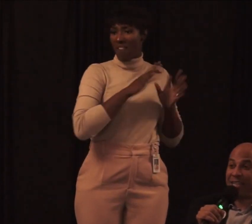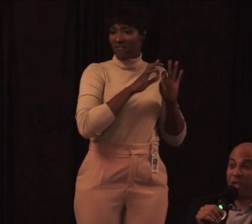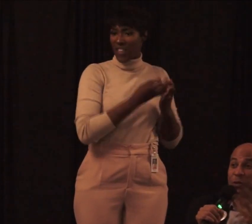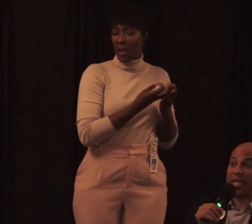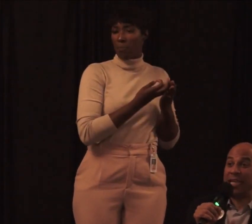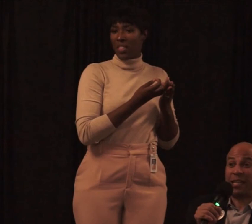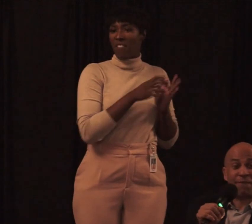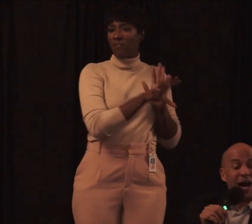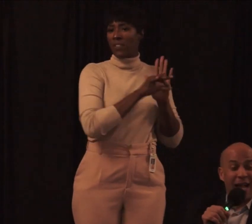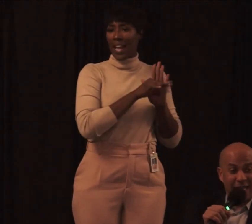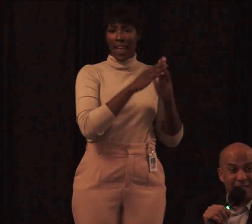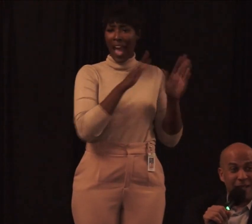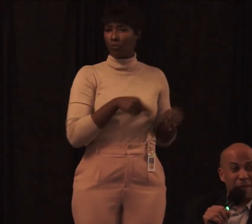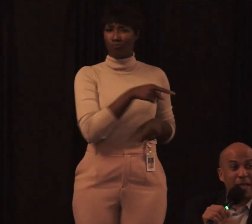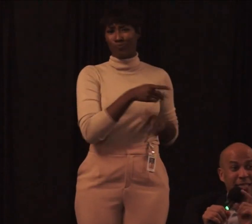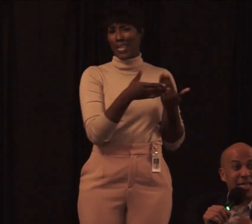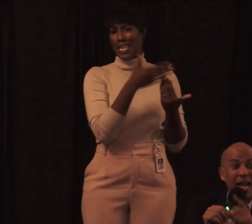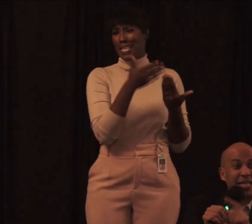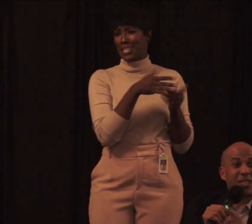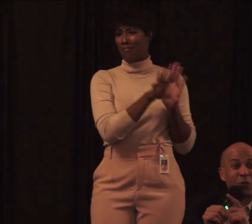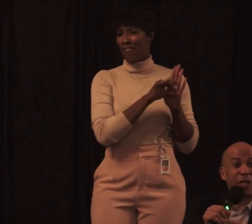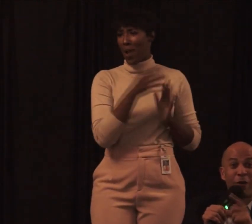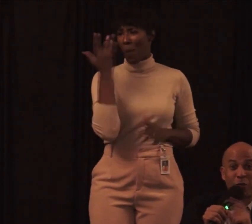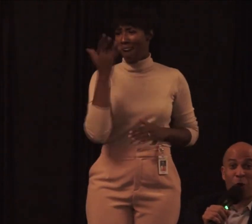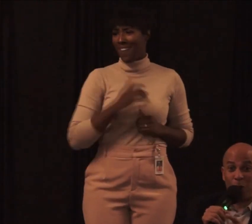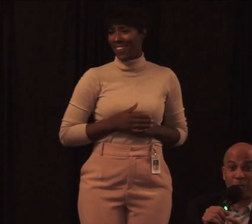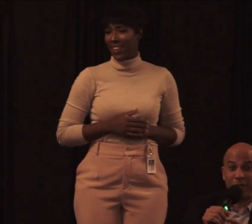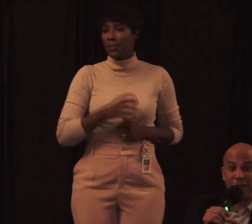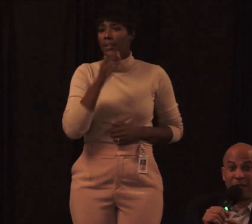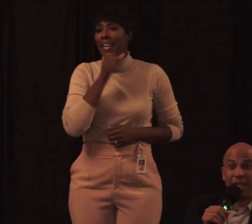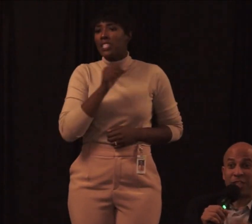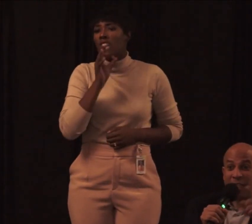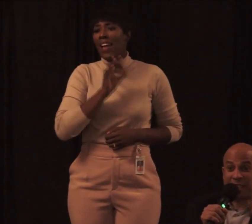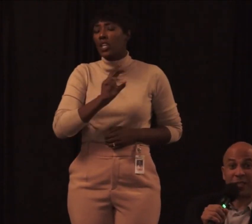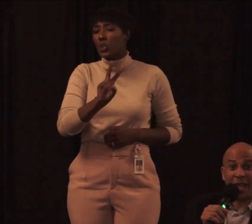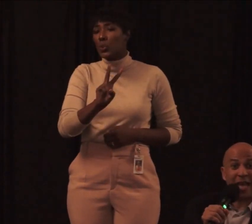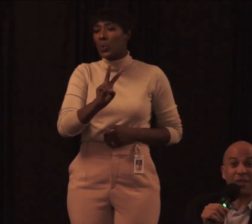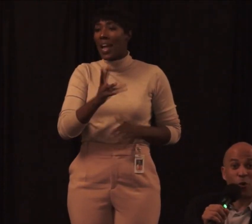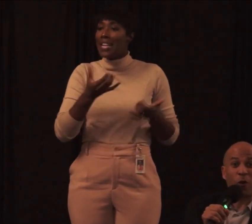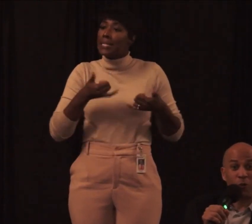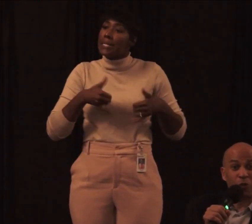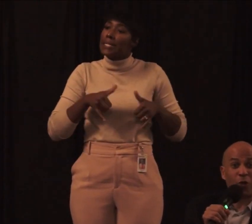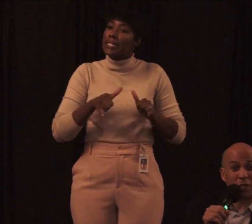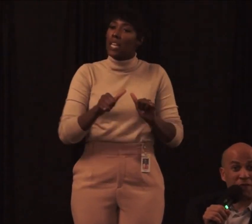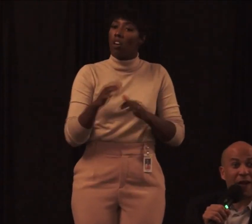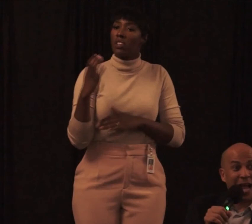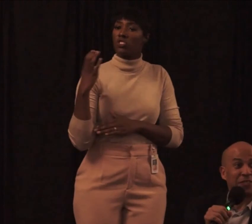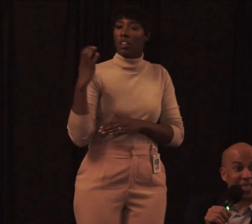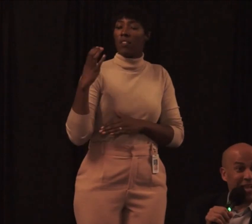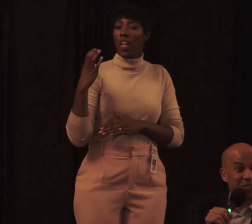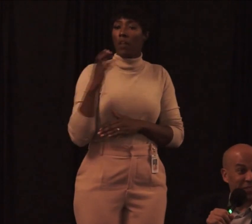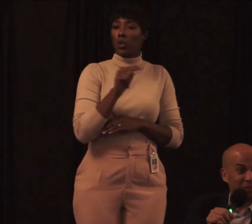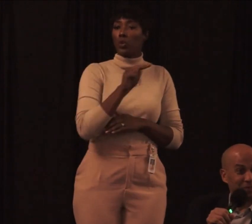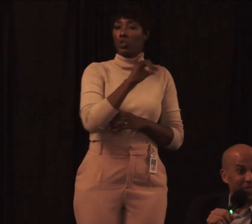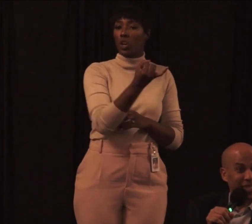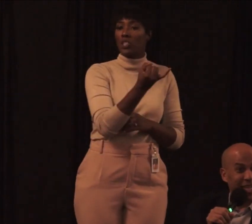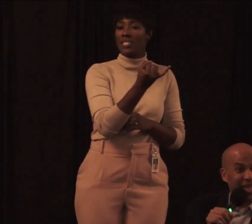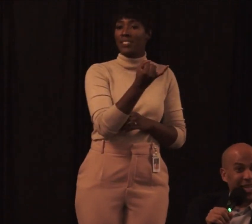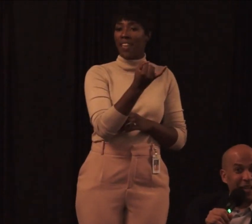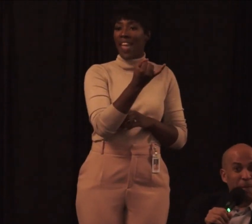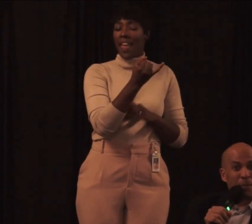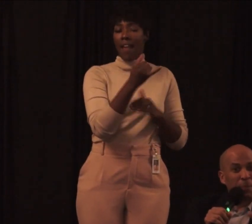And she was easy to find, because at 92 years old, she is still head of the northern New Jersey Fair Housing Council.